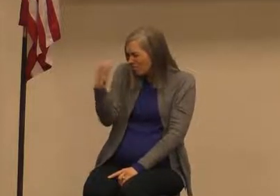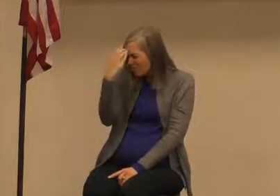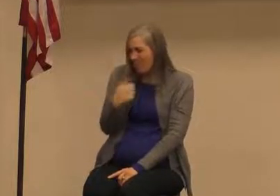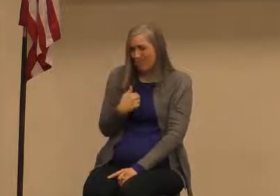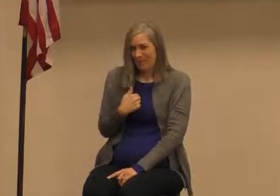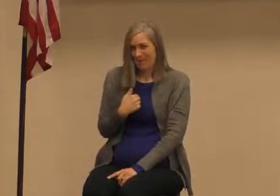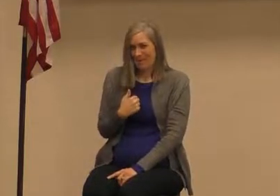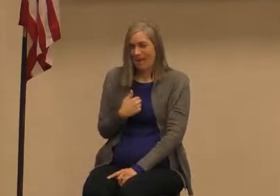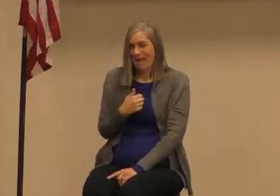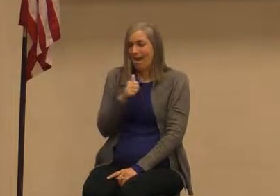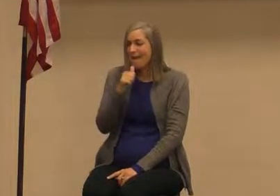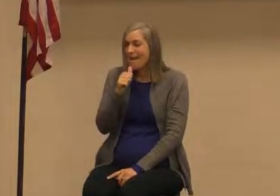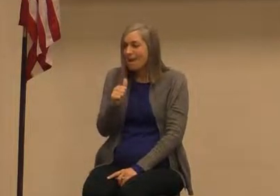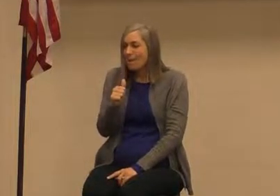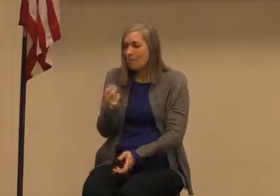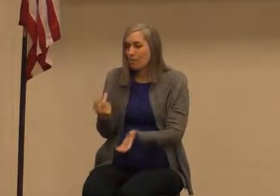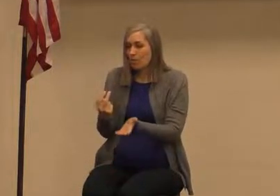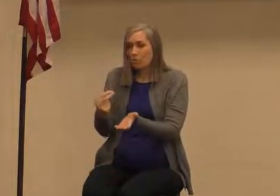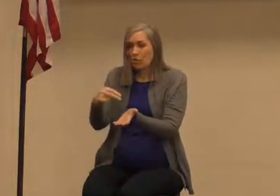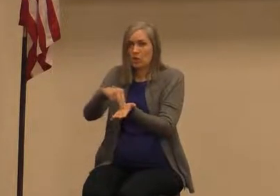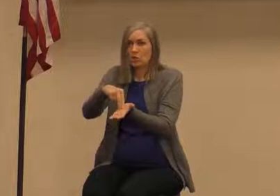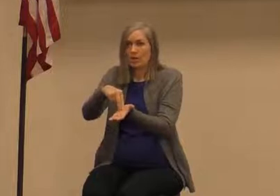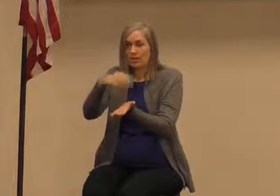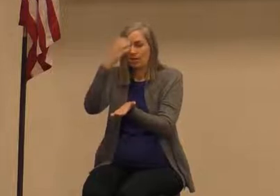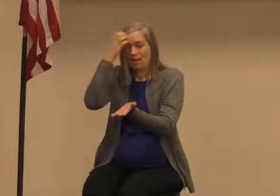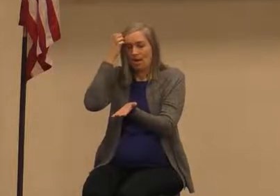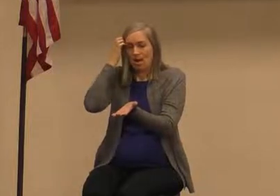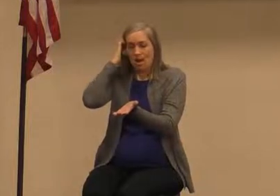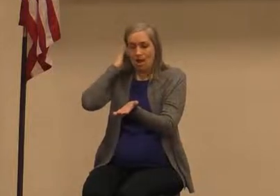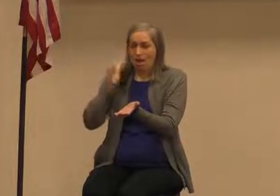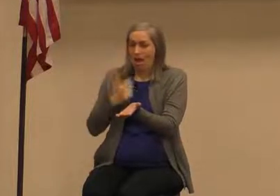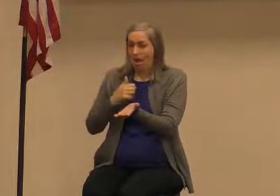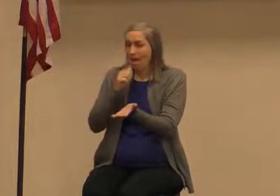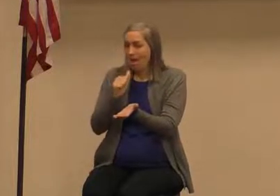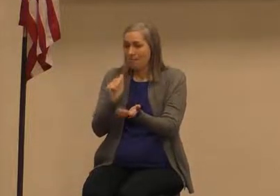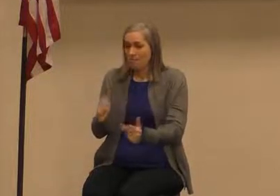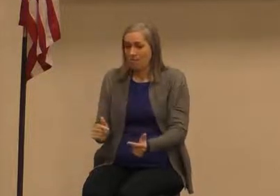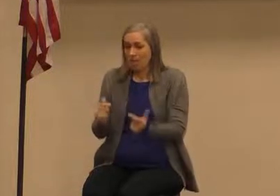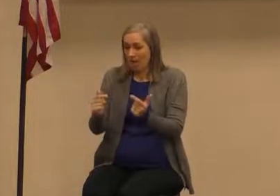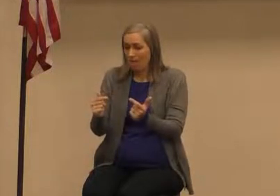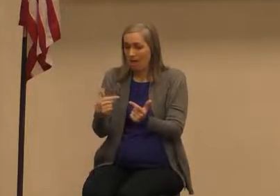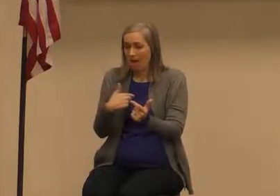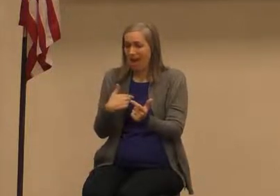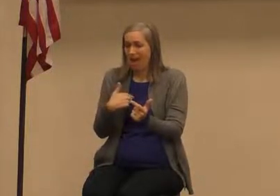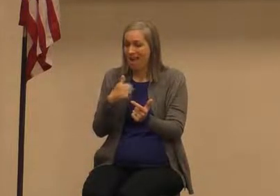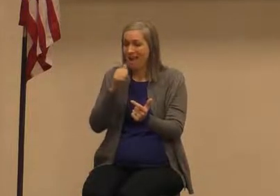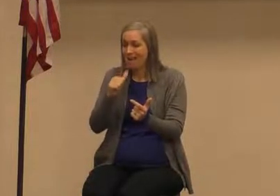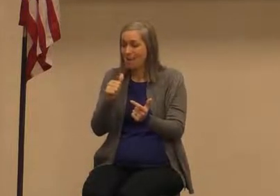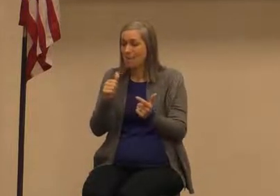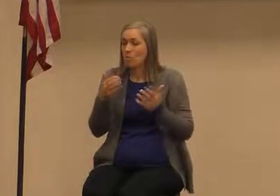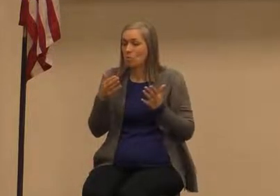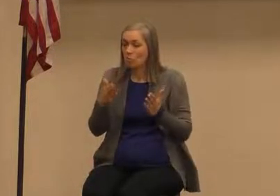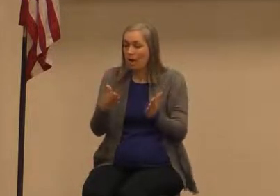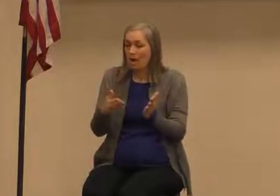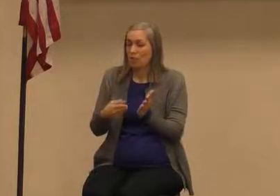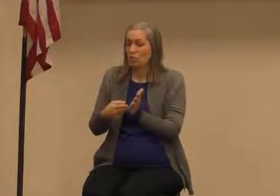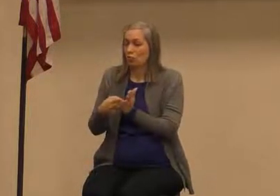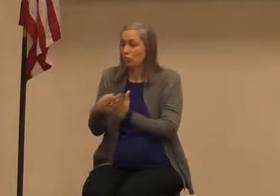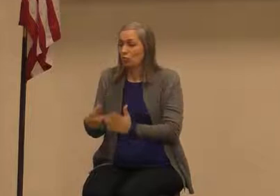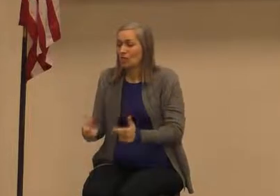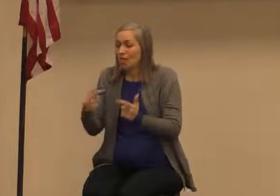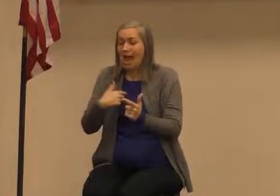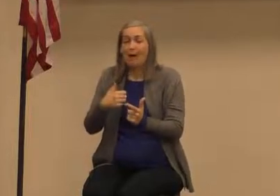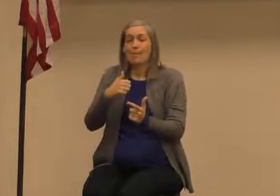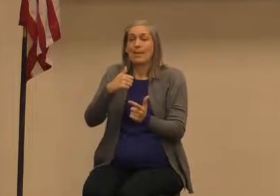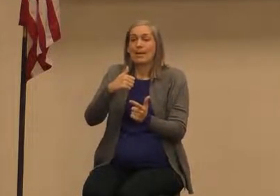I am the resurrection and the life he says I am the way the truth and the life he says I am the true